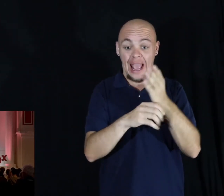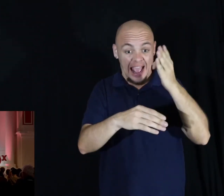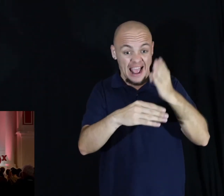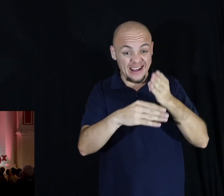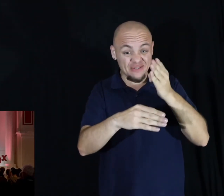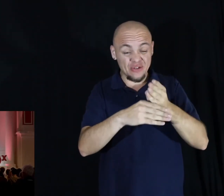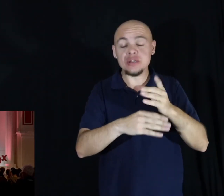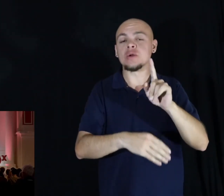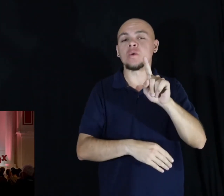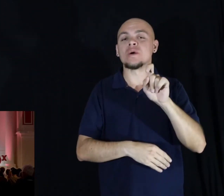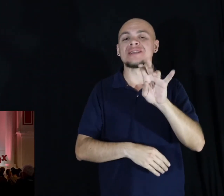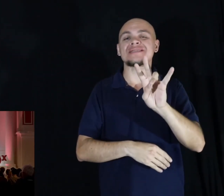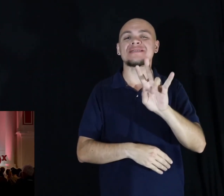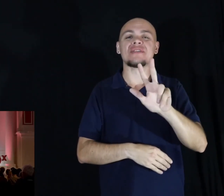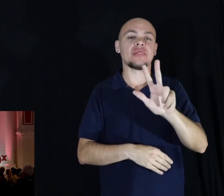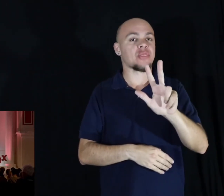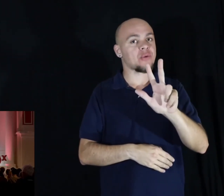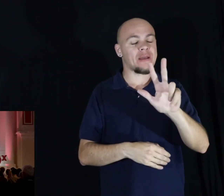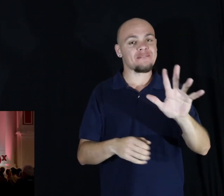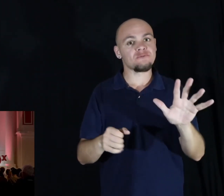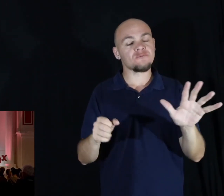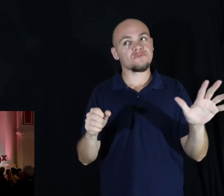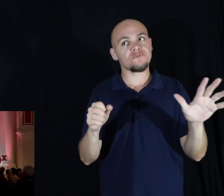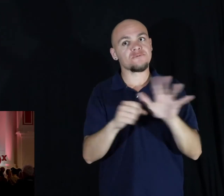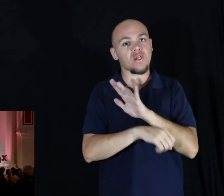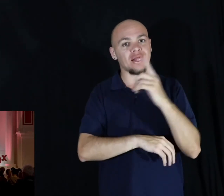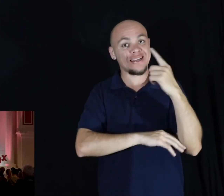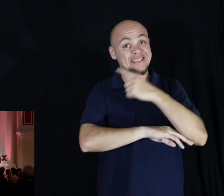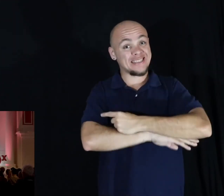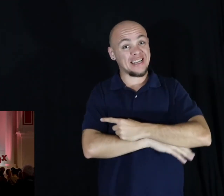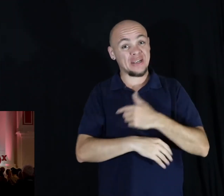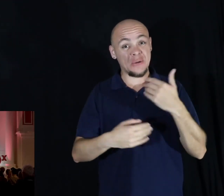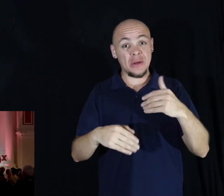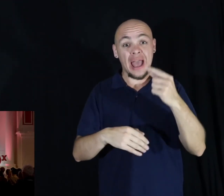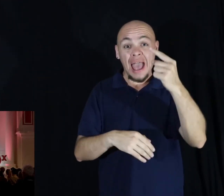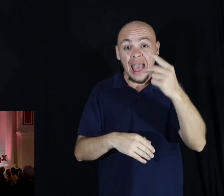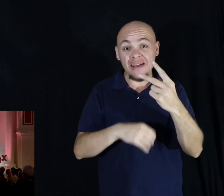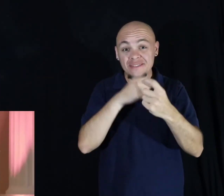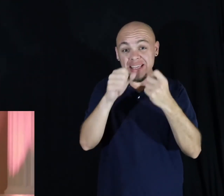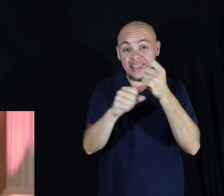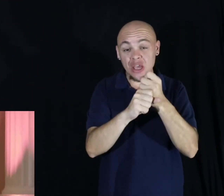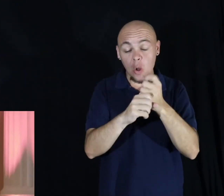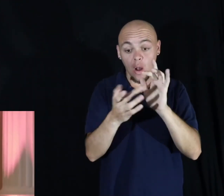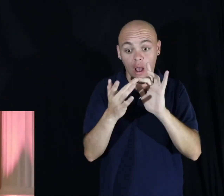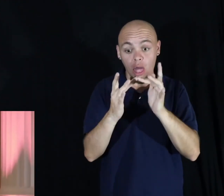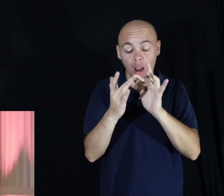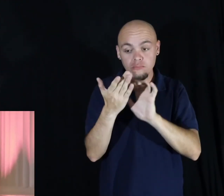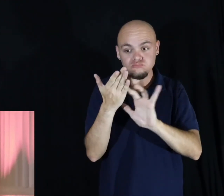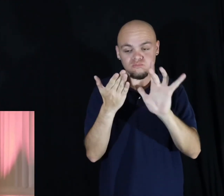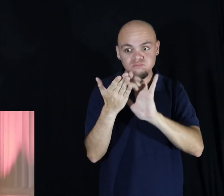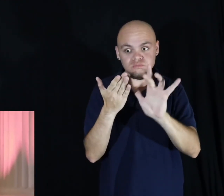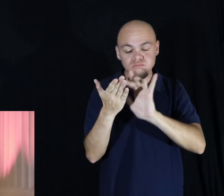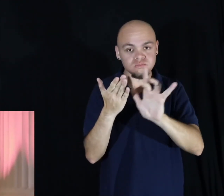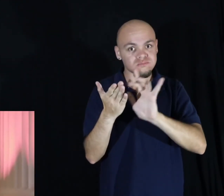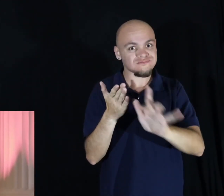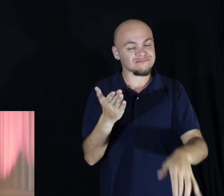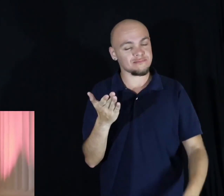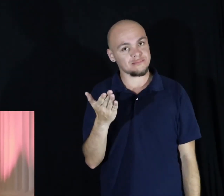173 full days. That's half a year. Half a year.